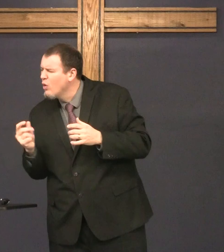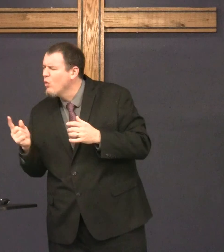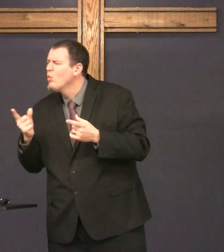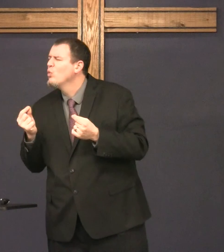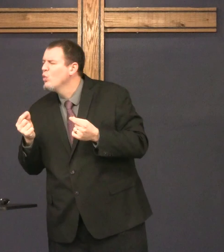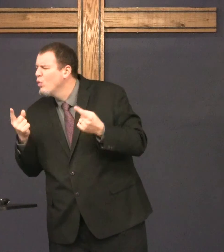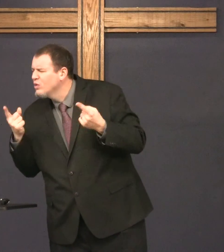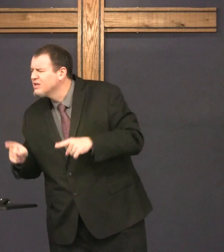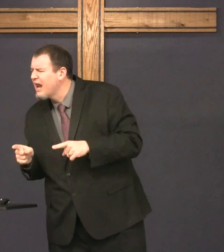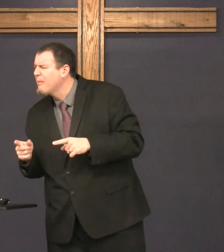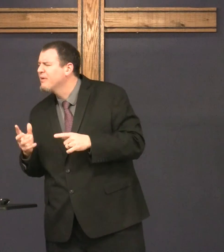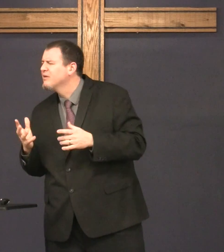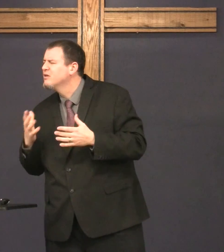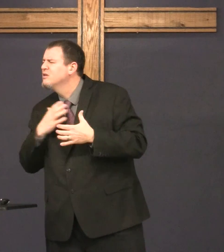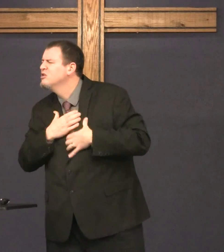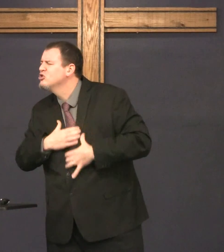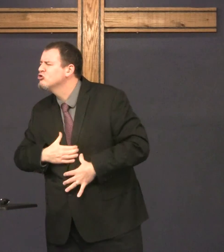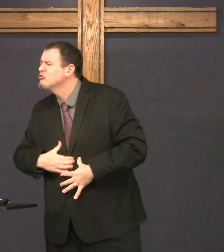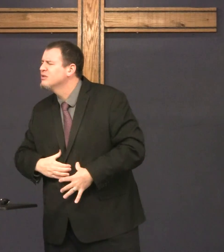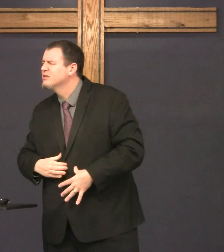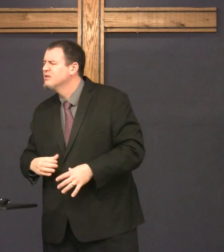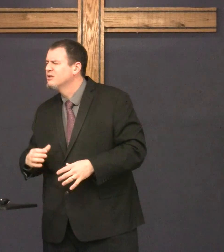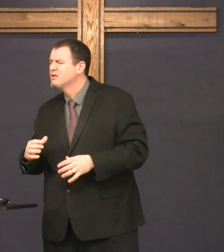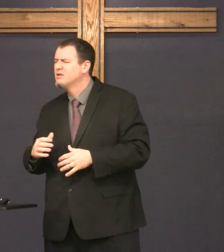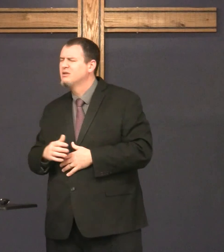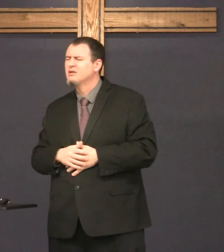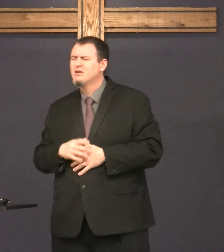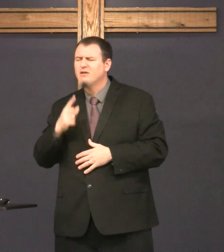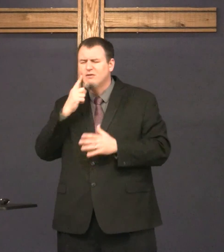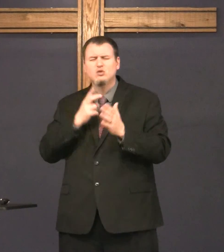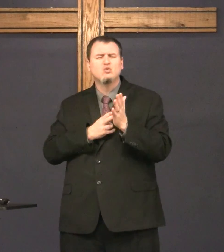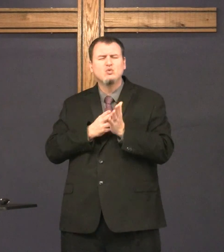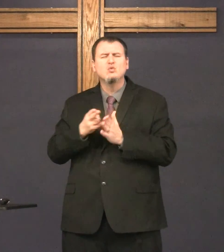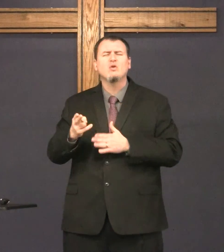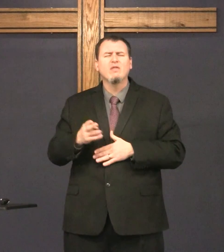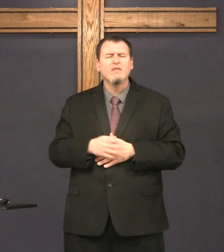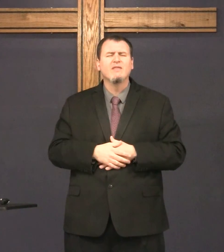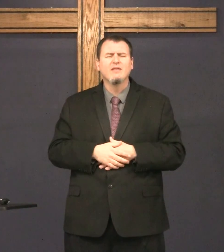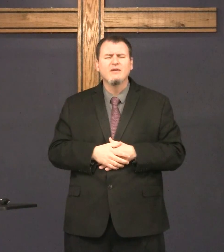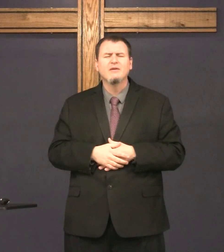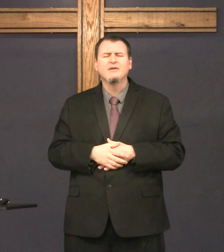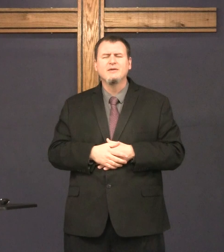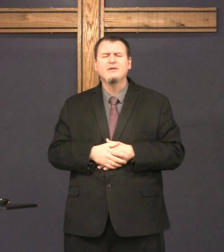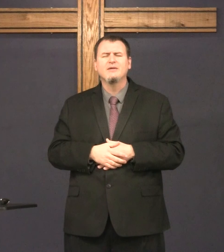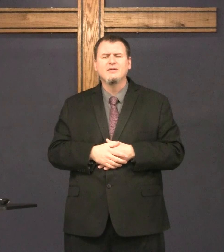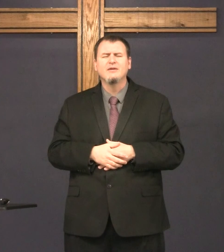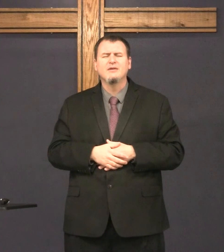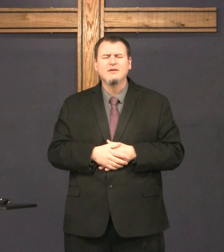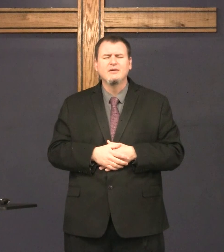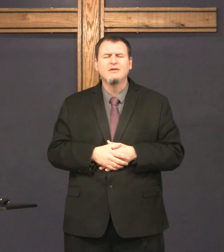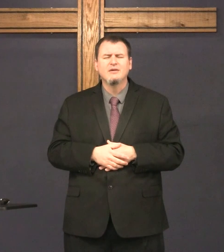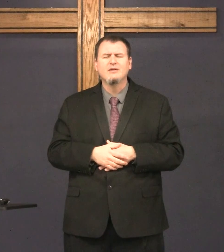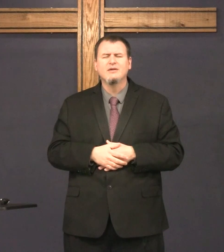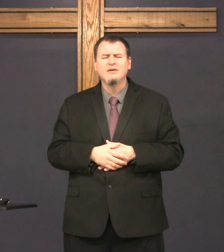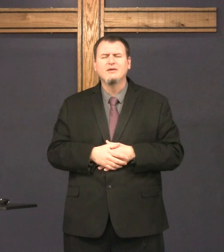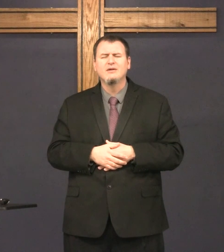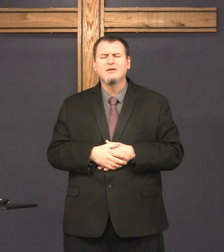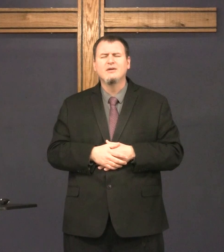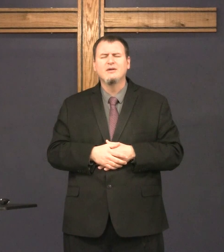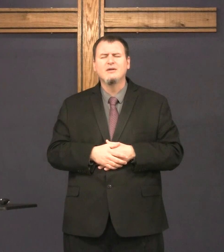He wanted to know more about where Jesus was going, what was going to happen. He wanted to know more about the